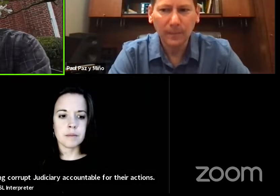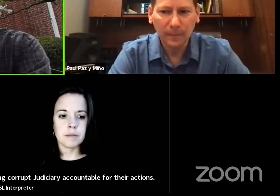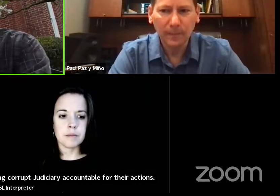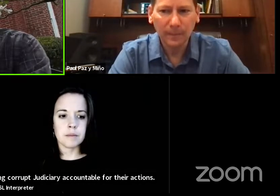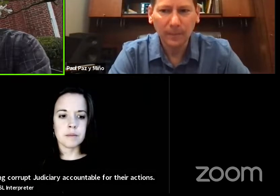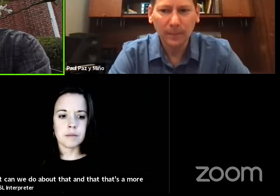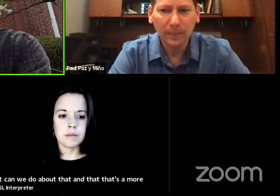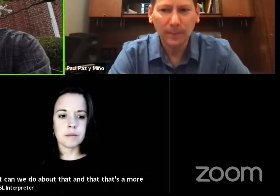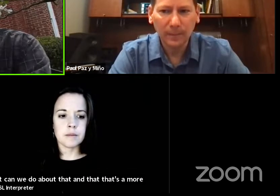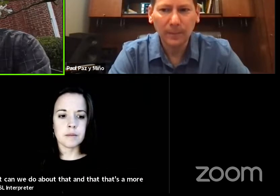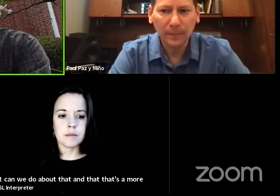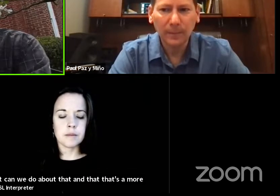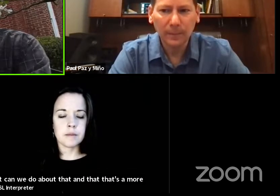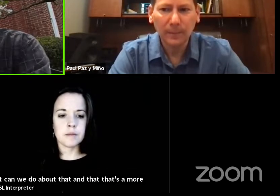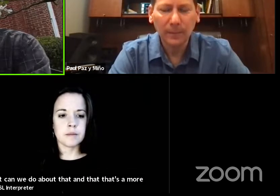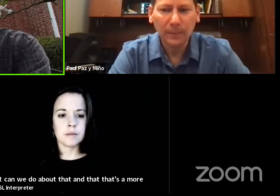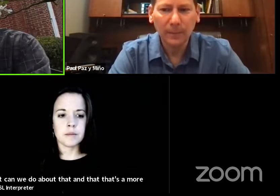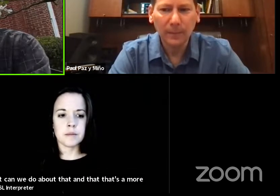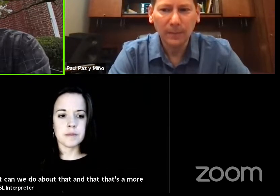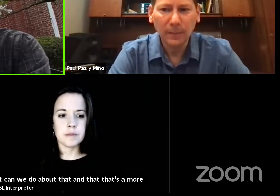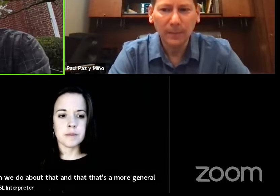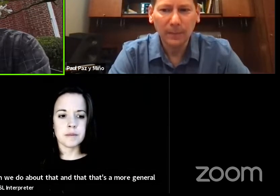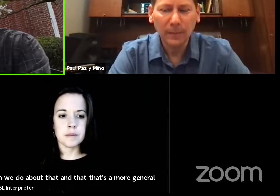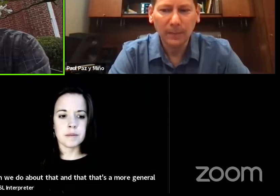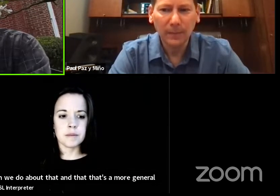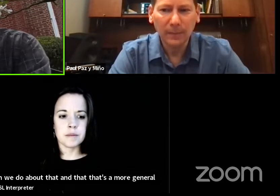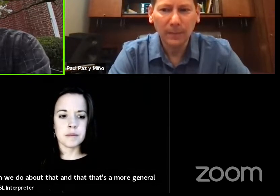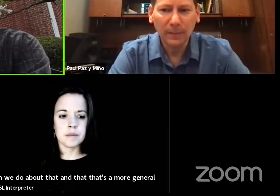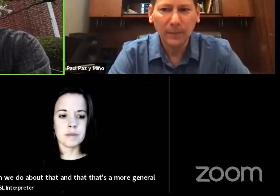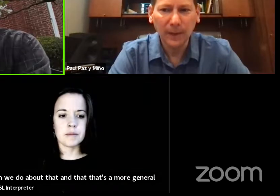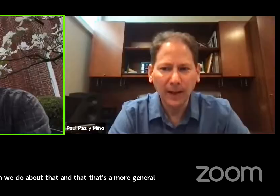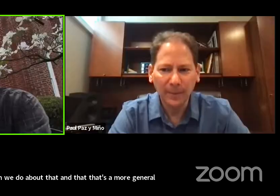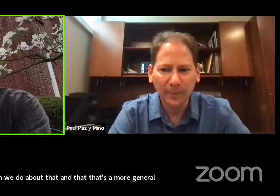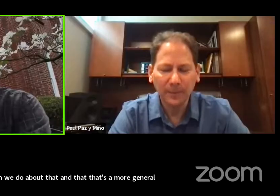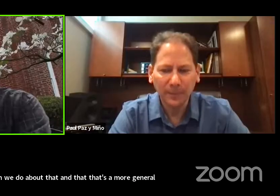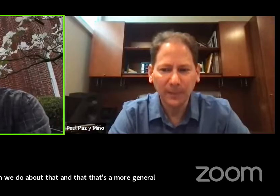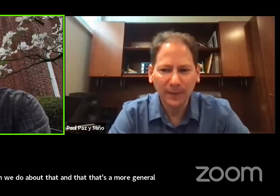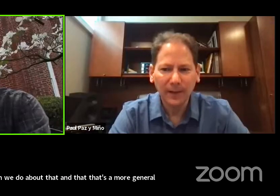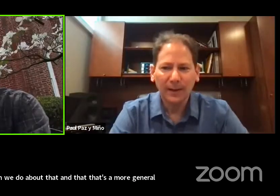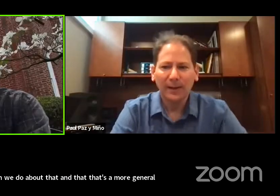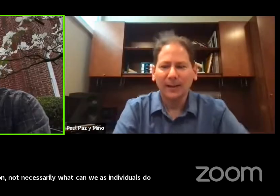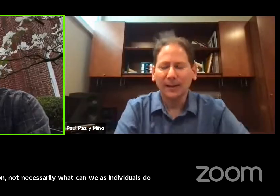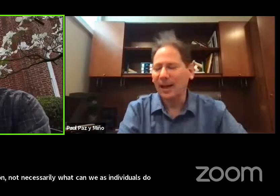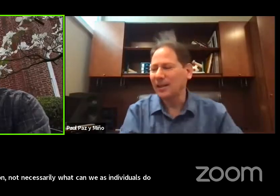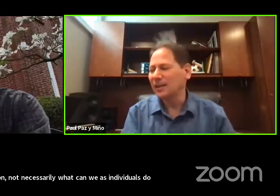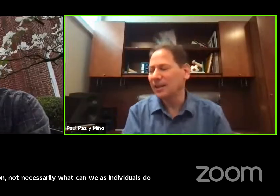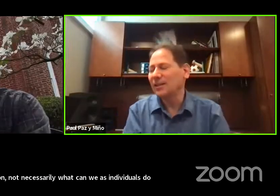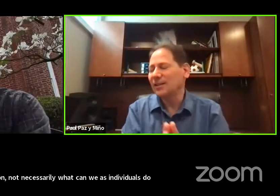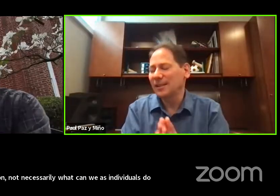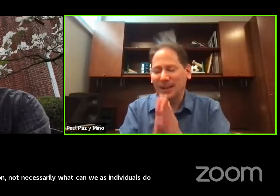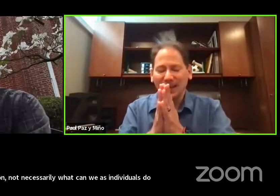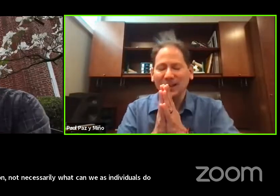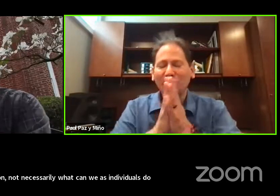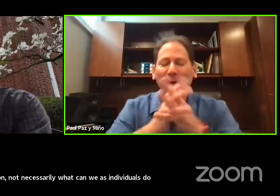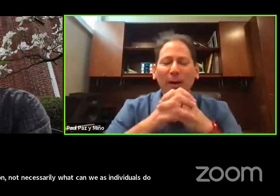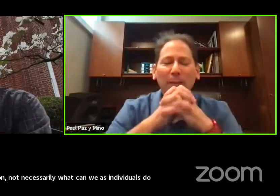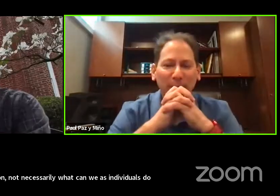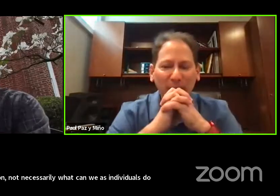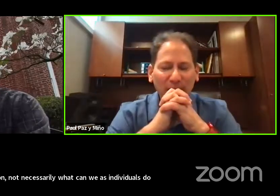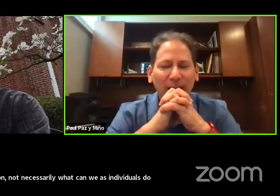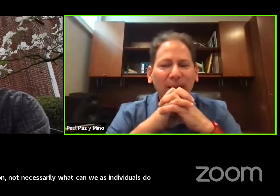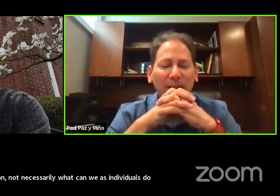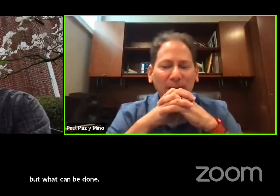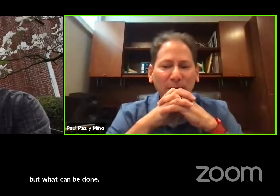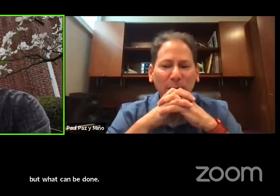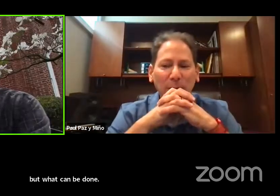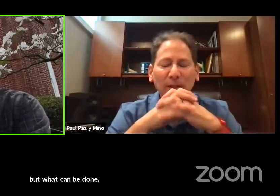and that that's a more general question not necessarily what can we as individuals do but what can get done yeah it's it's incredibly